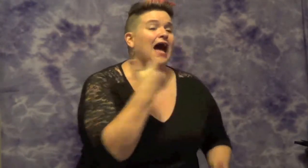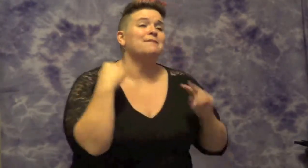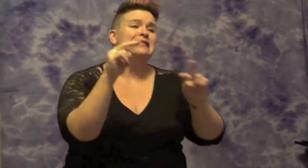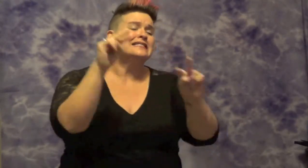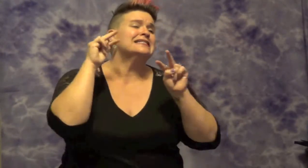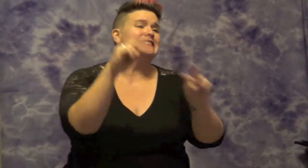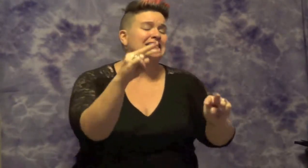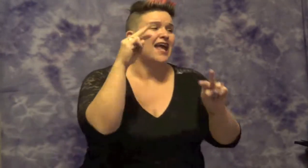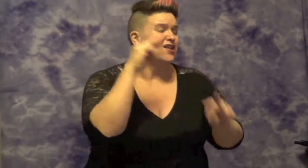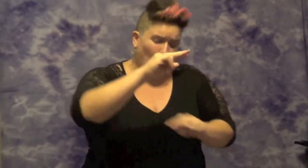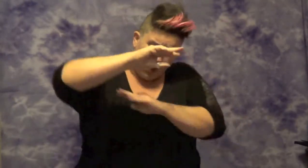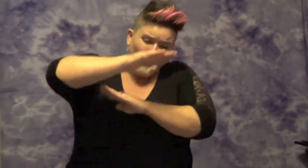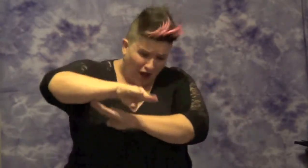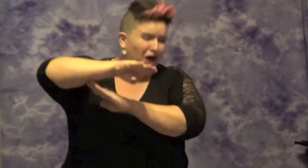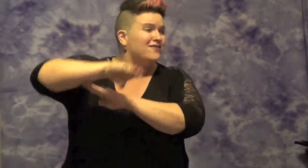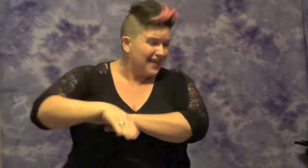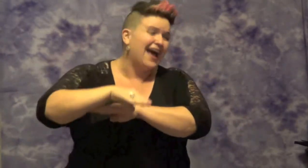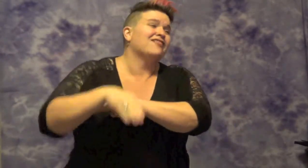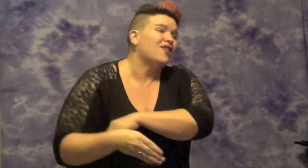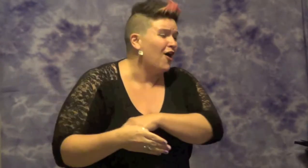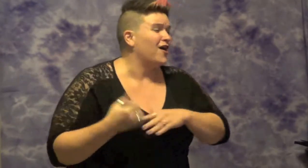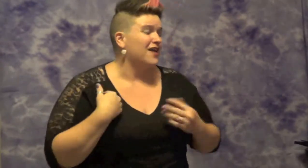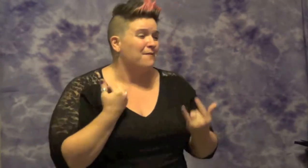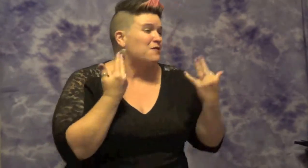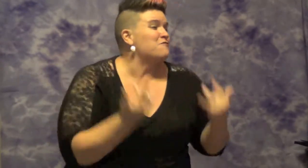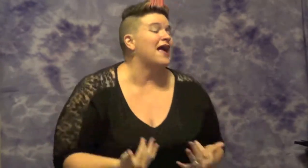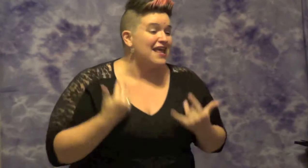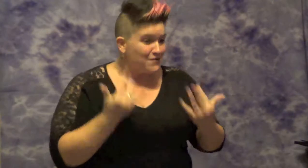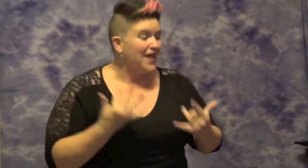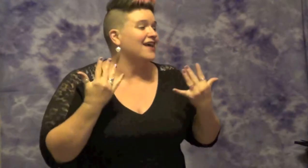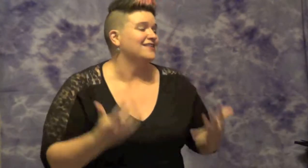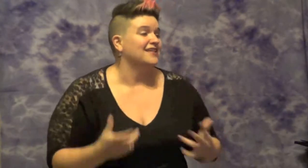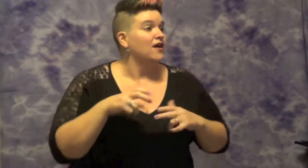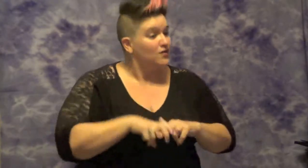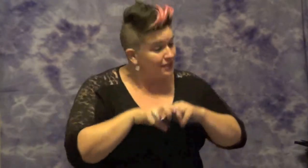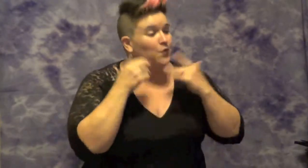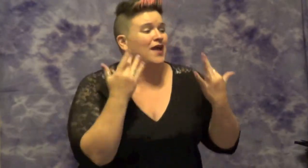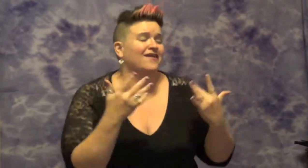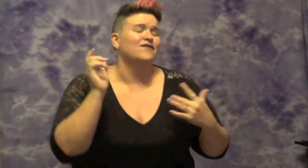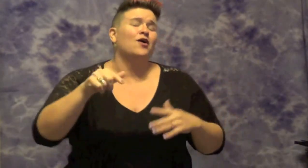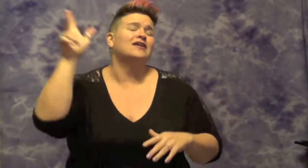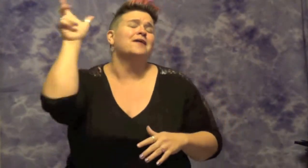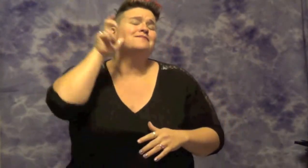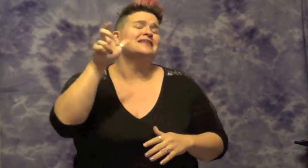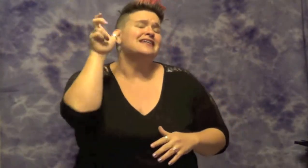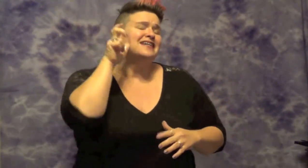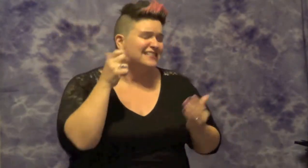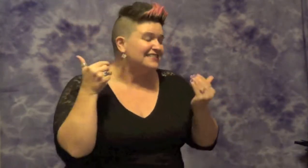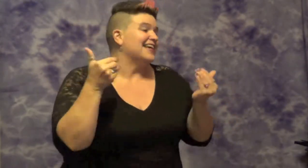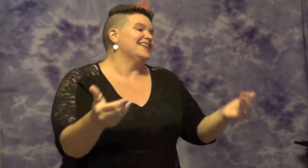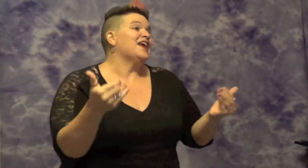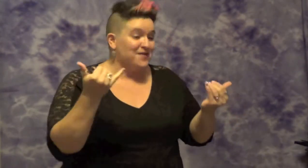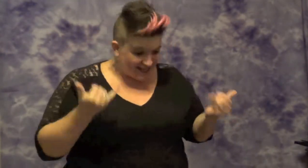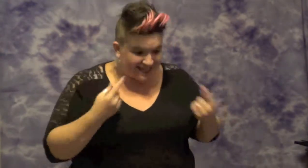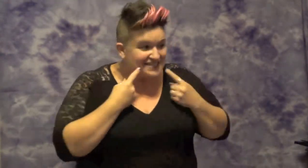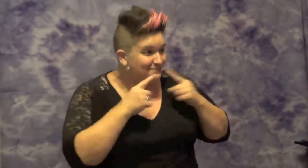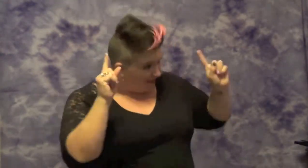to the radio all night long Sitting around waiting for it to come on And here it is